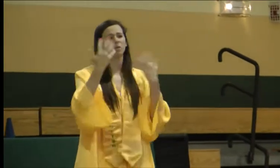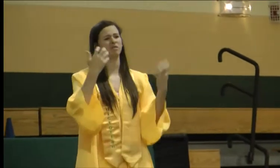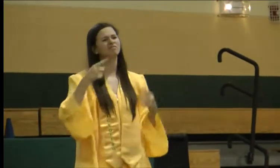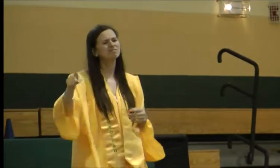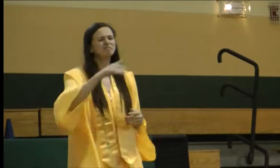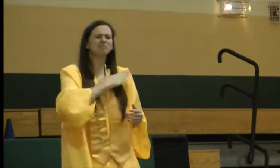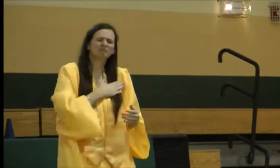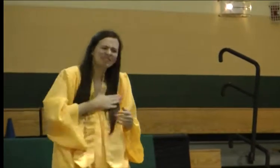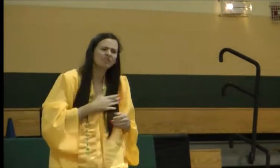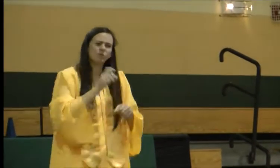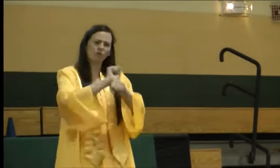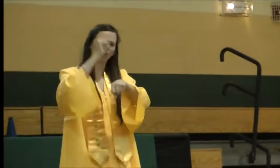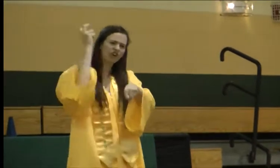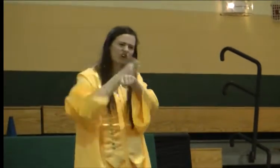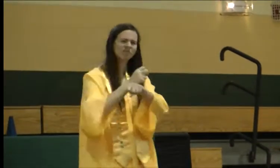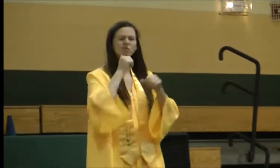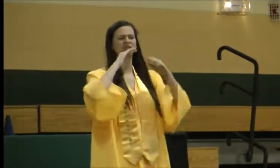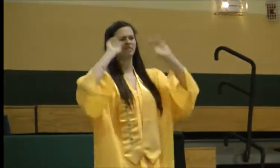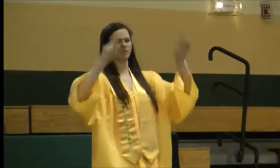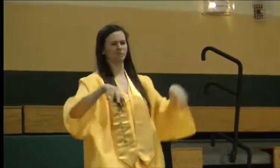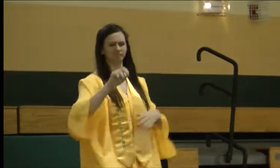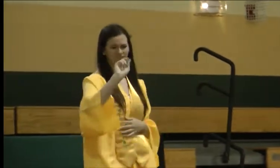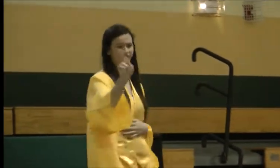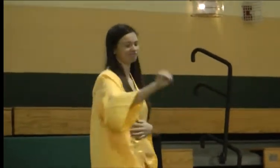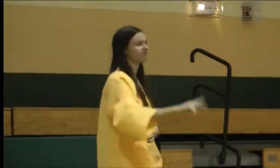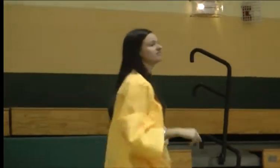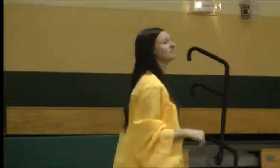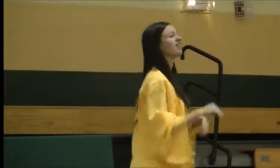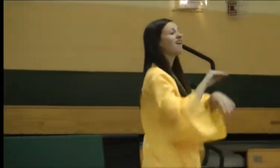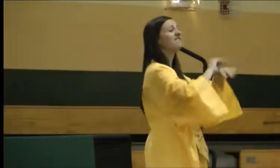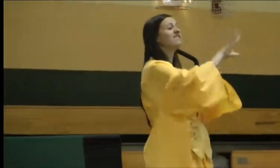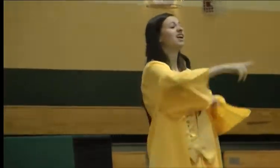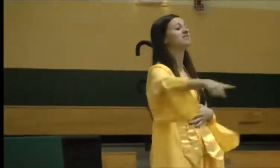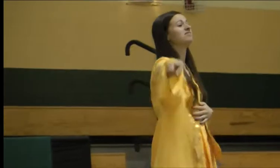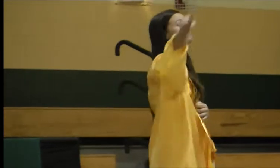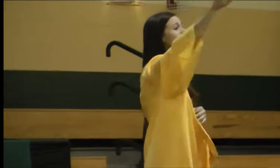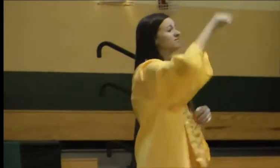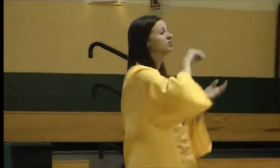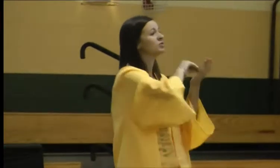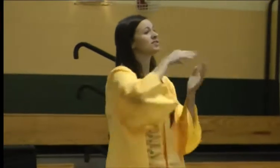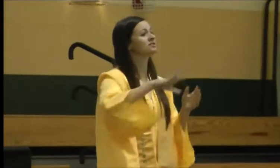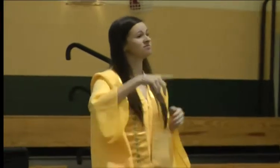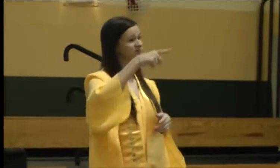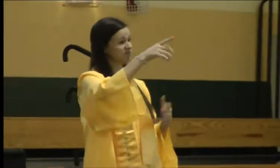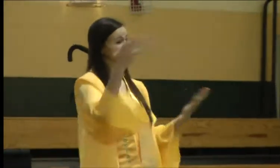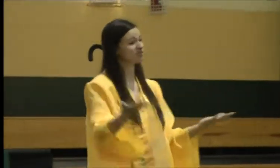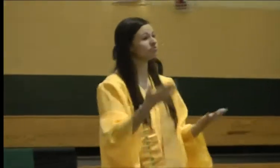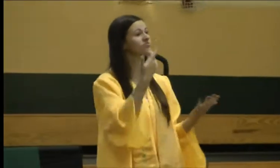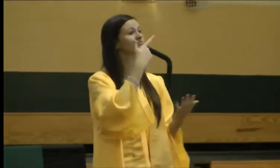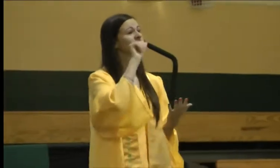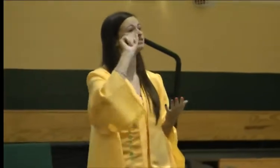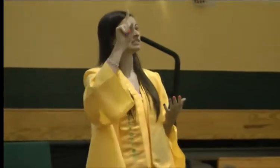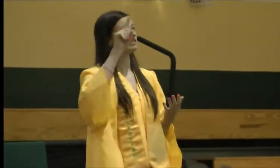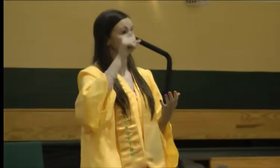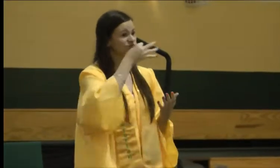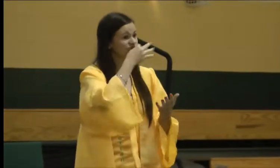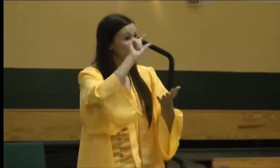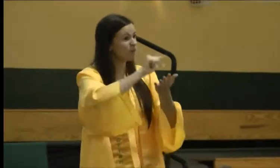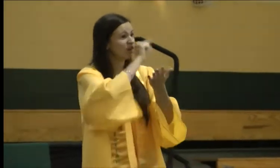your best. Whether you go to college or directly into a job, work hard and never give up. My advice to you students who are